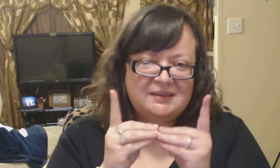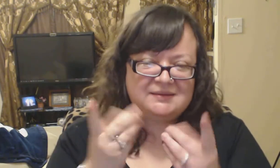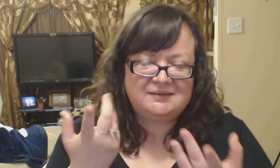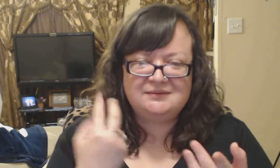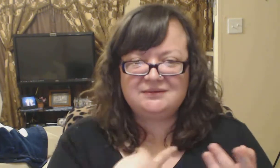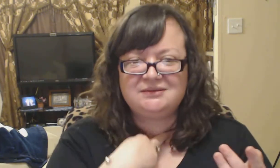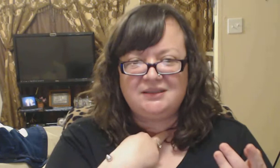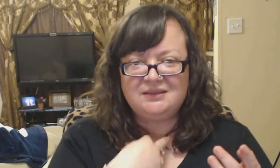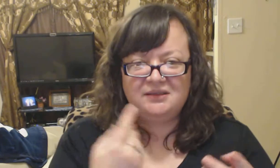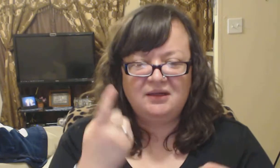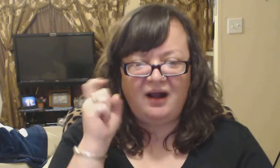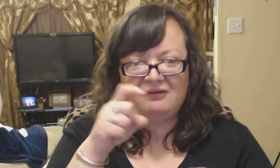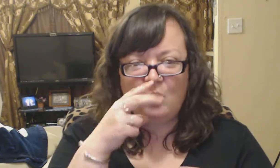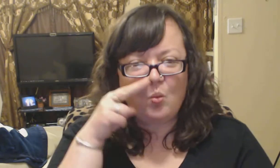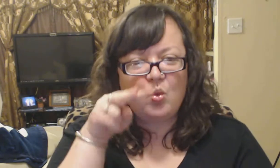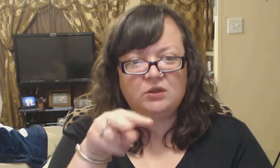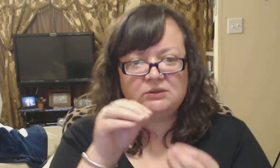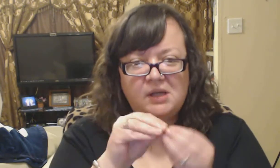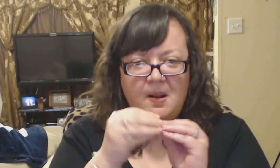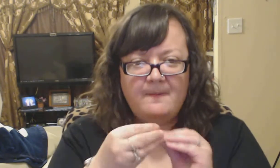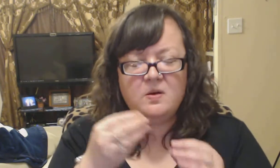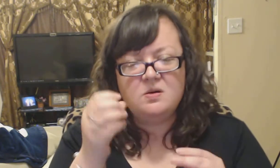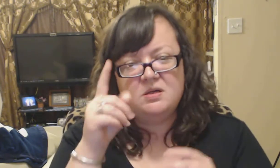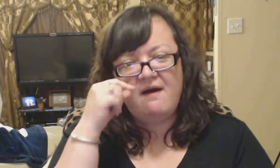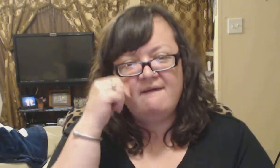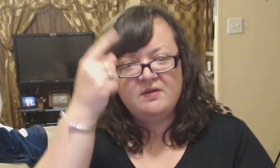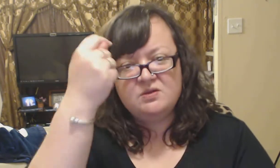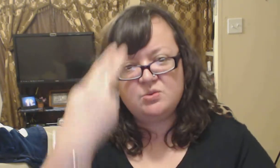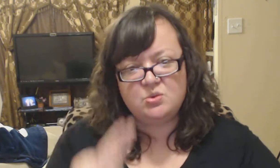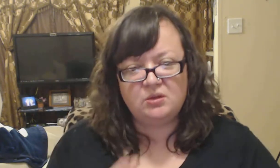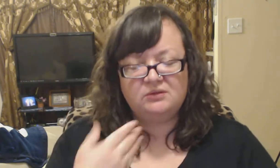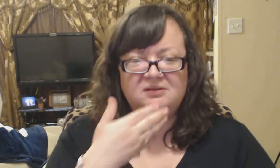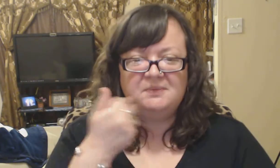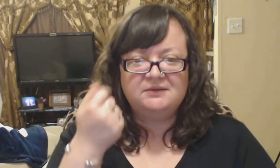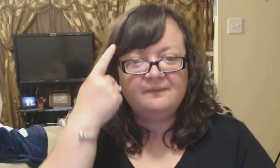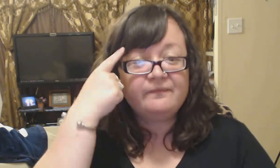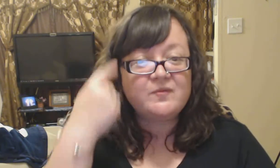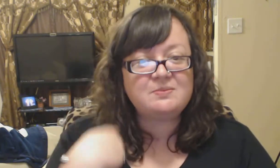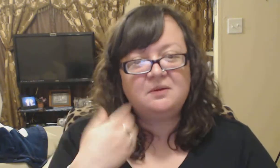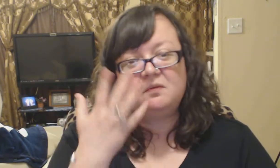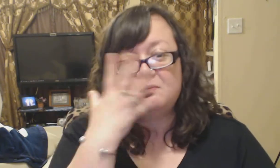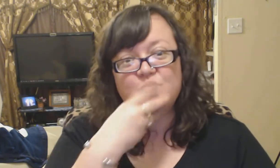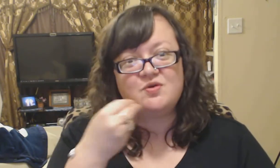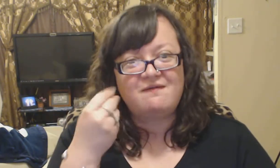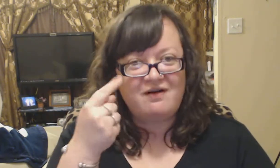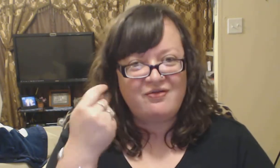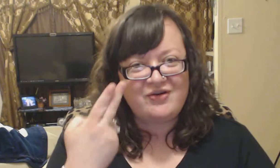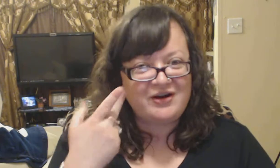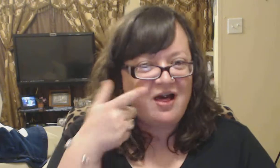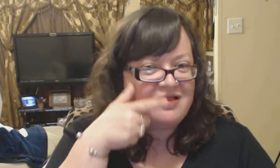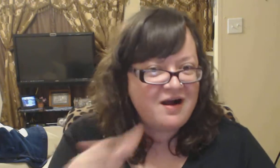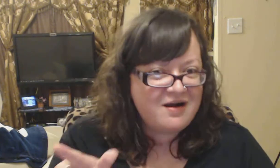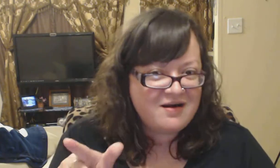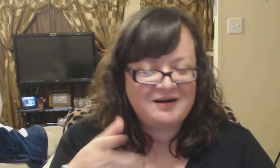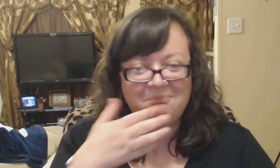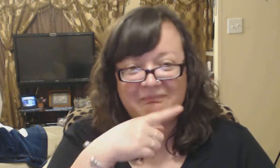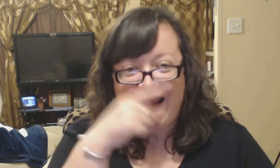run with you And I see it's not true So tell me what you want What do you want